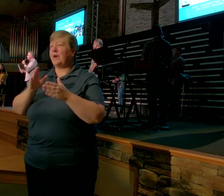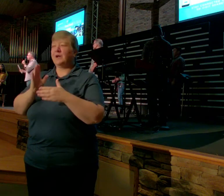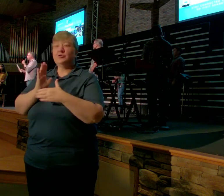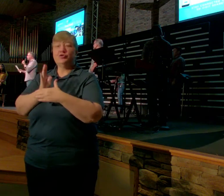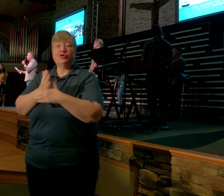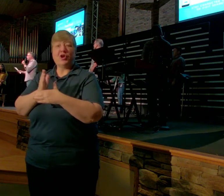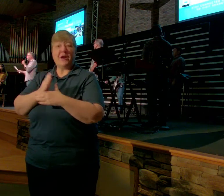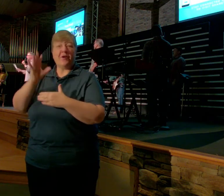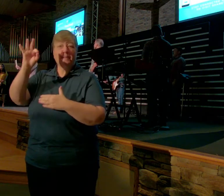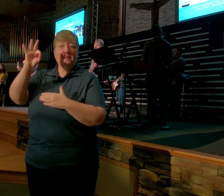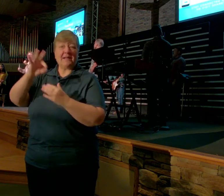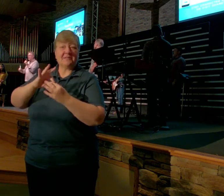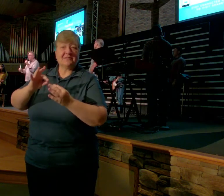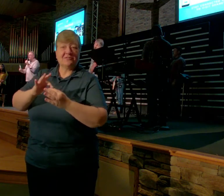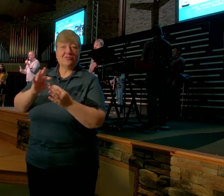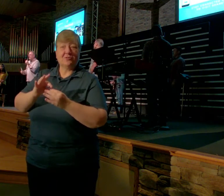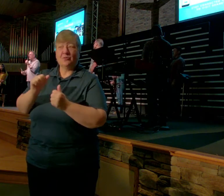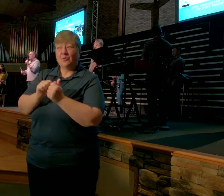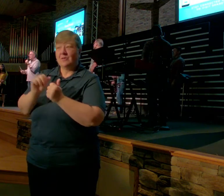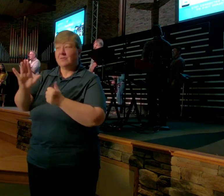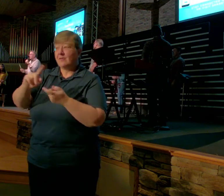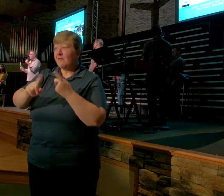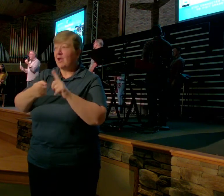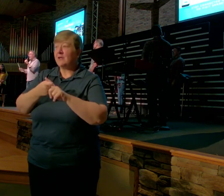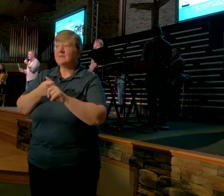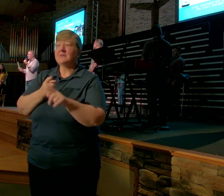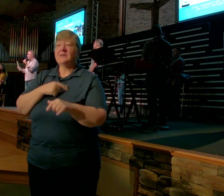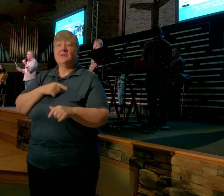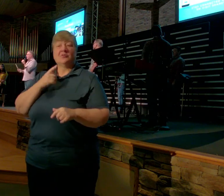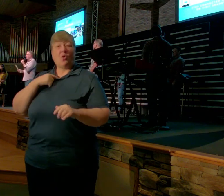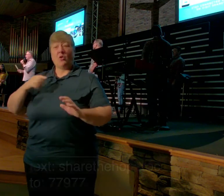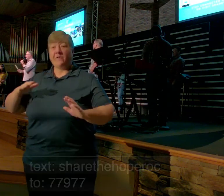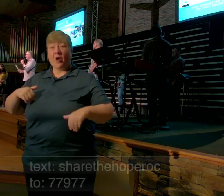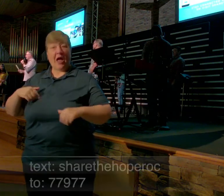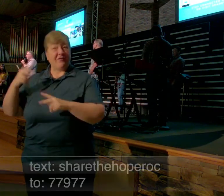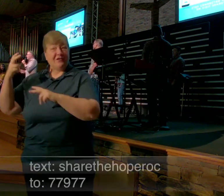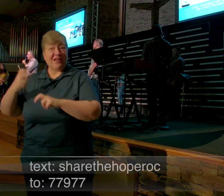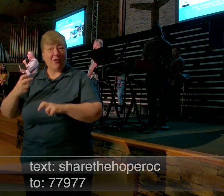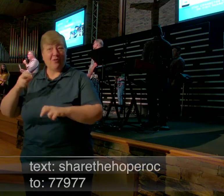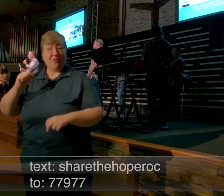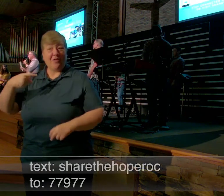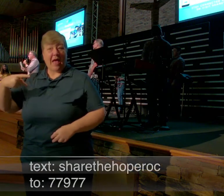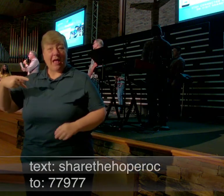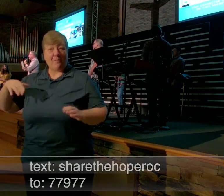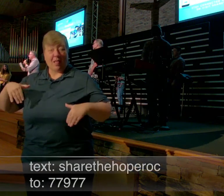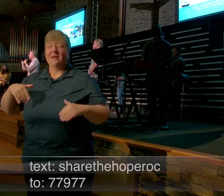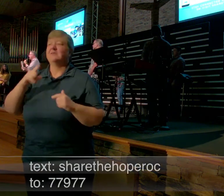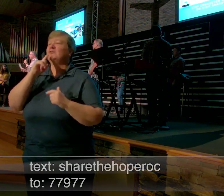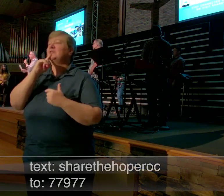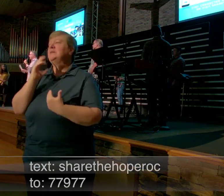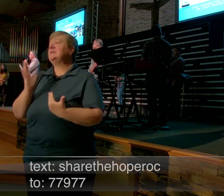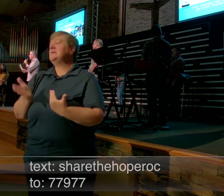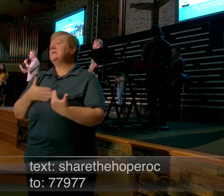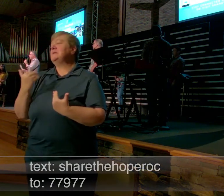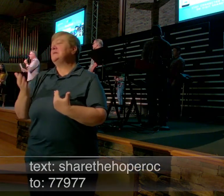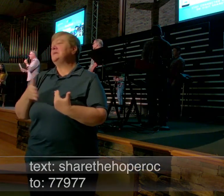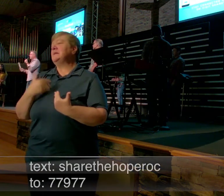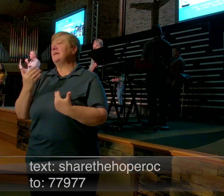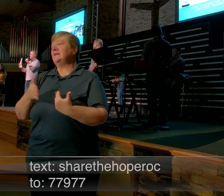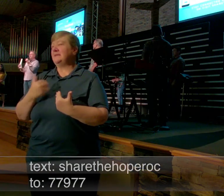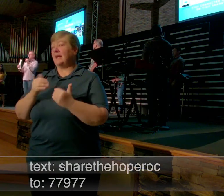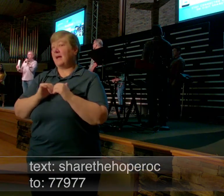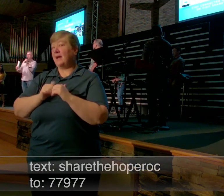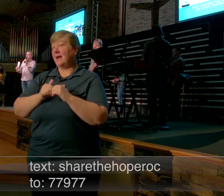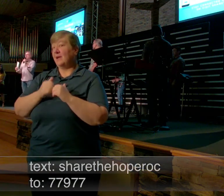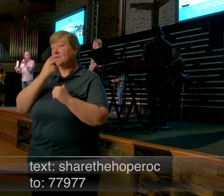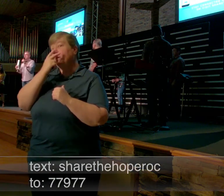with friends that you've got. So if you haven't downloaded that already, there's a really easy way to do that. And you can see it